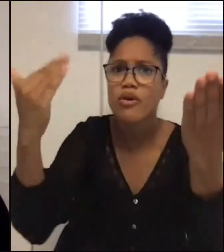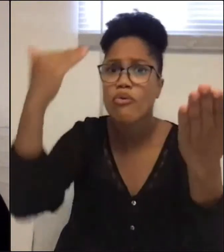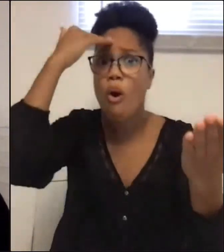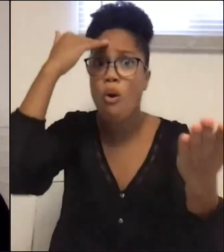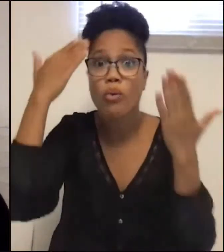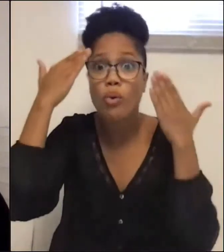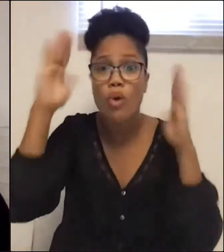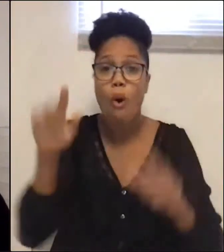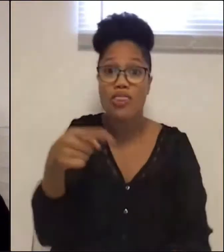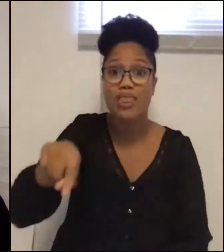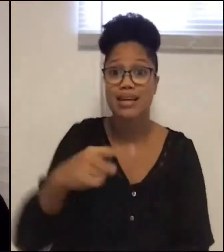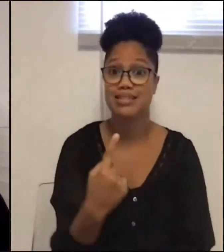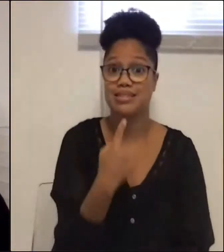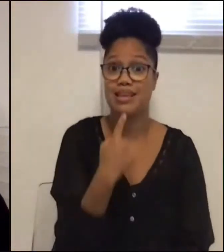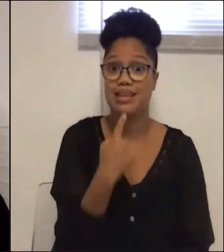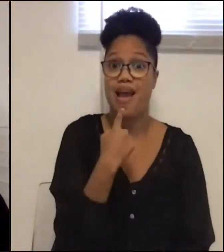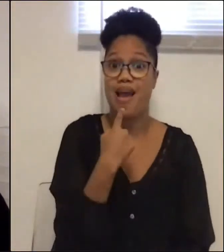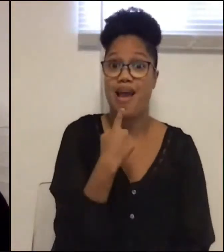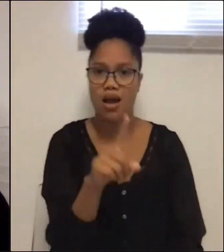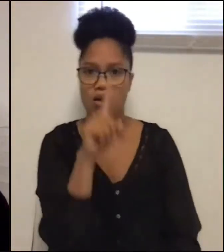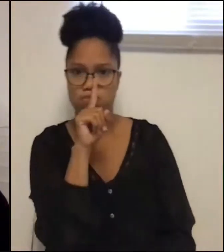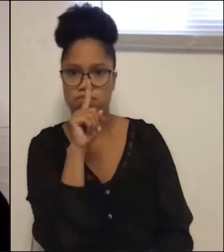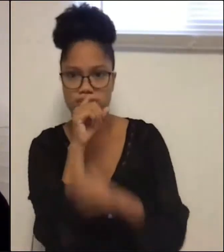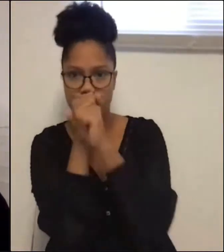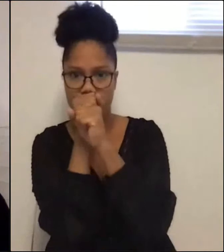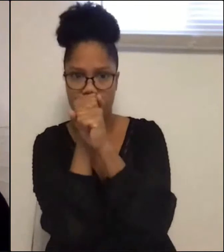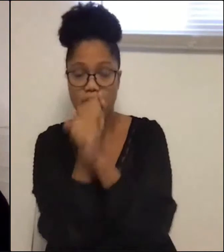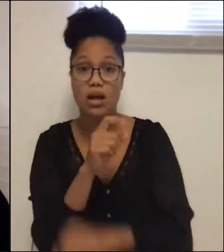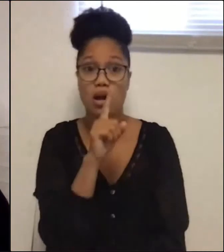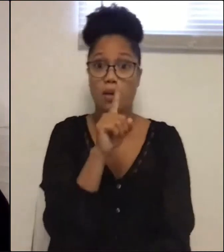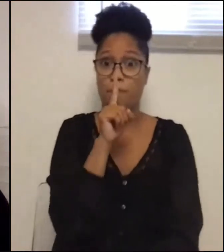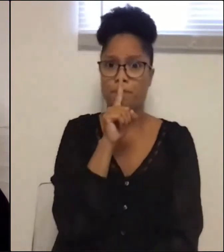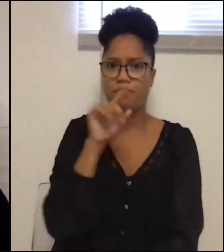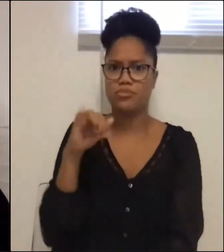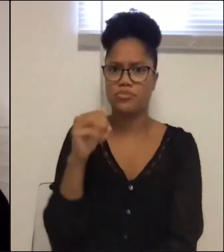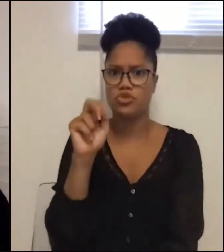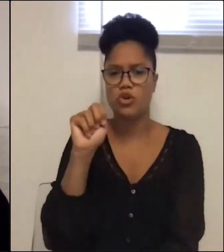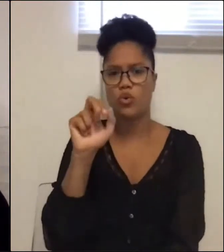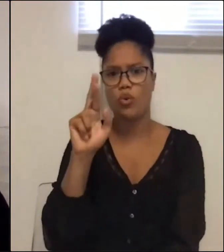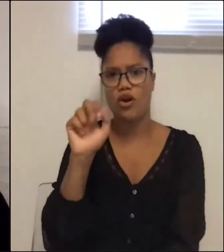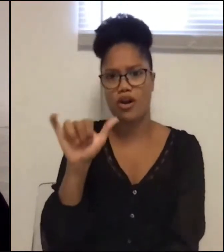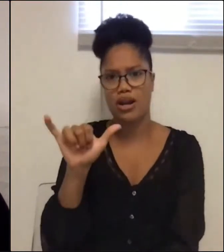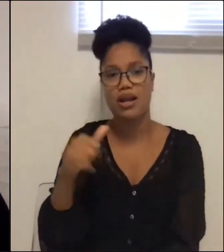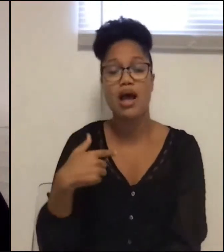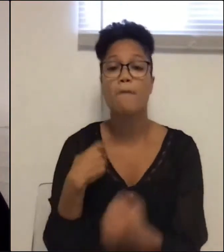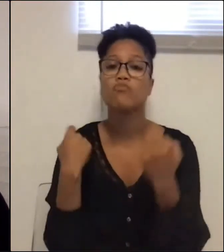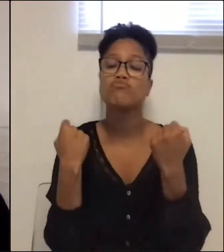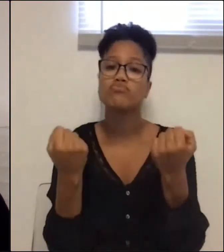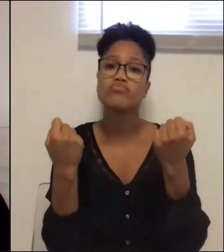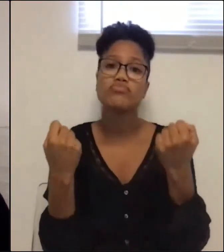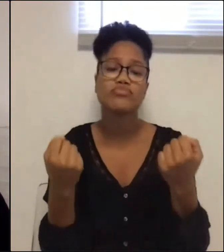say and don't say. January. Don't say January. I'm driving past your